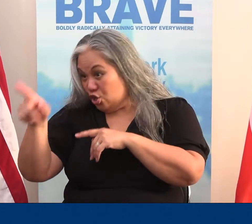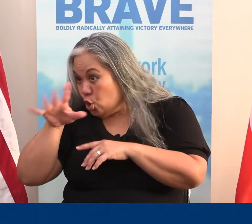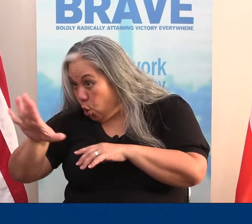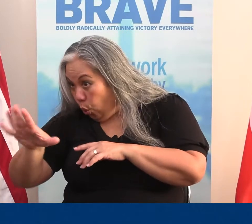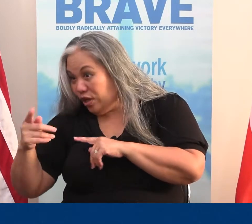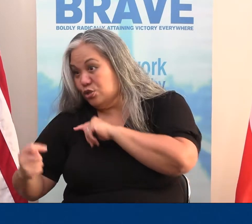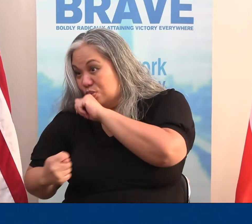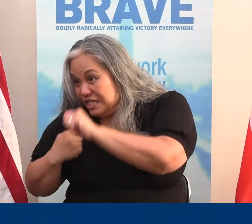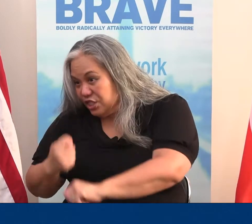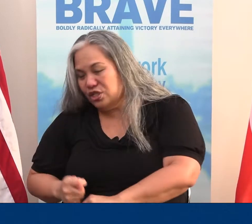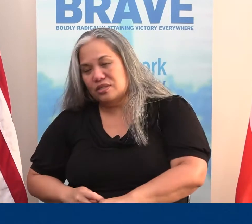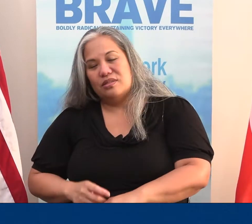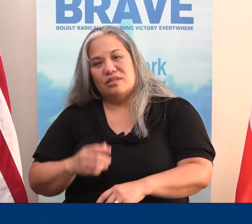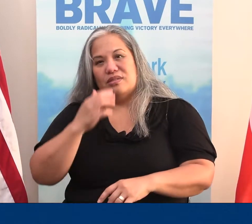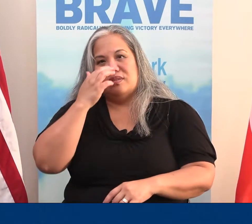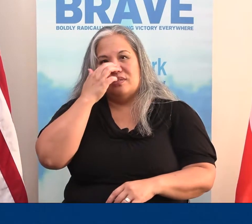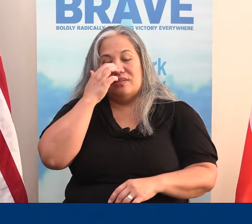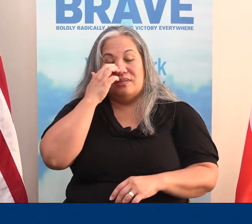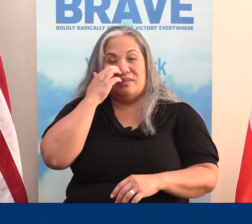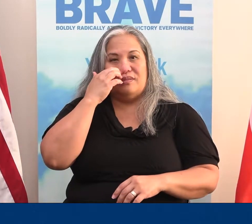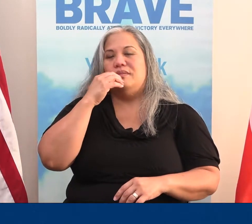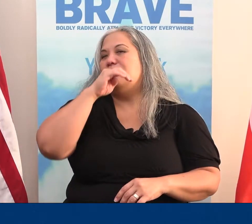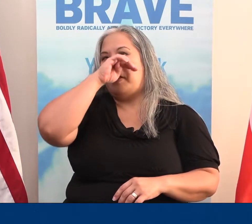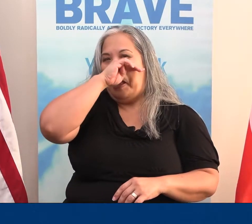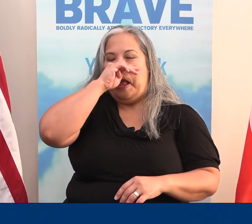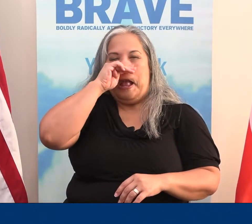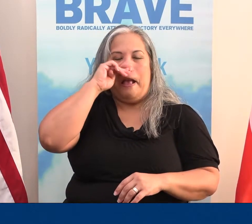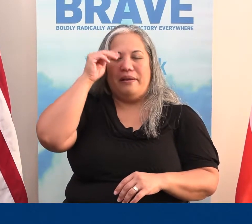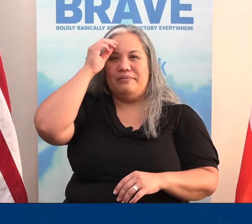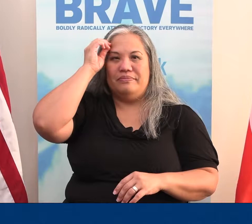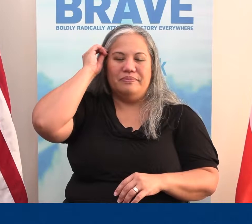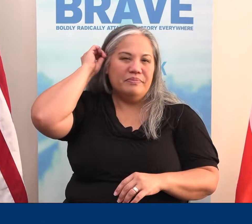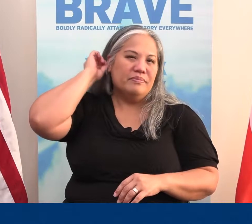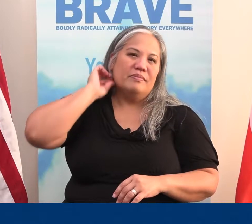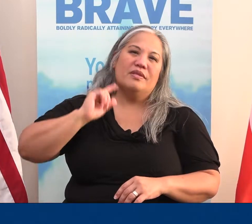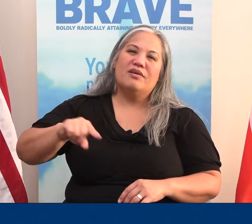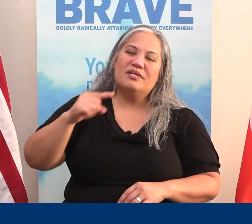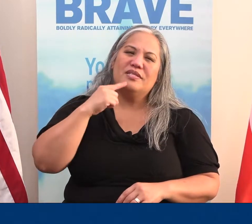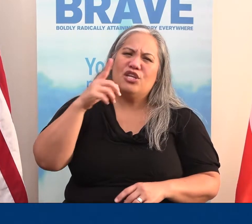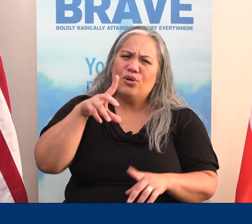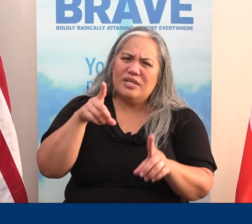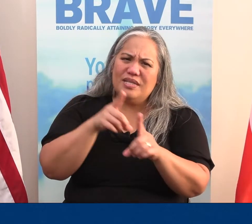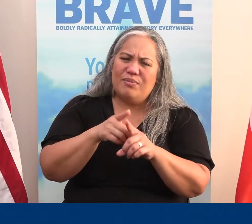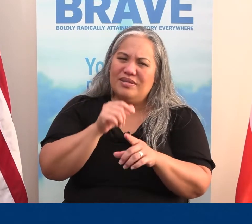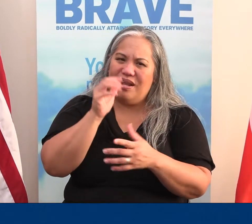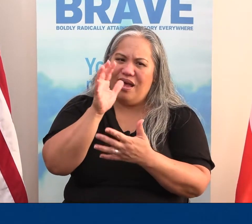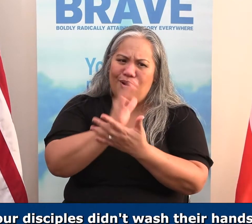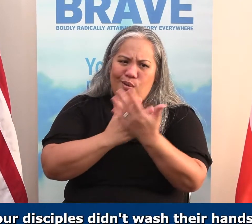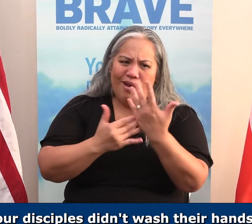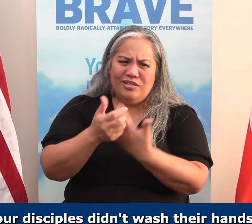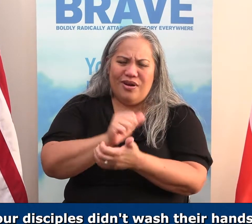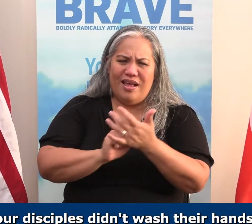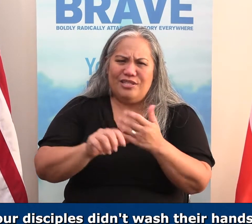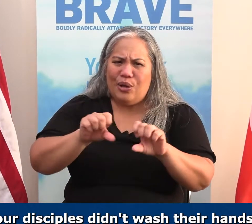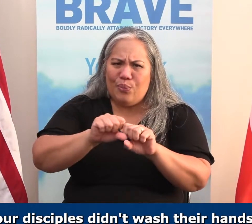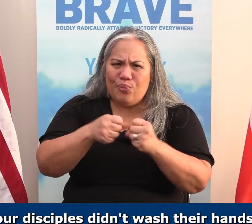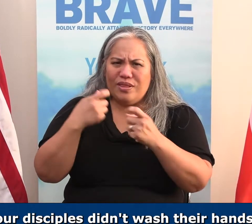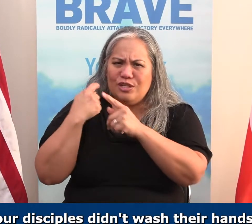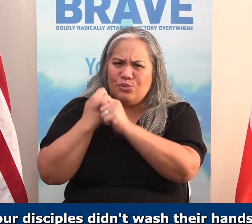for the sake of your tradition? So, now, they are actually saying, hey, your disciples didn't wash their hands,